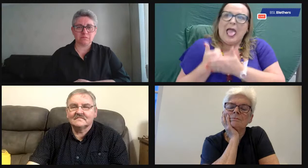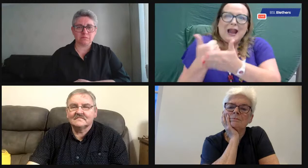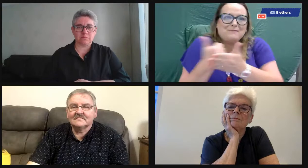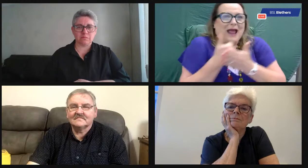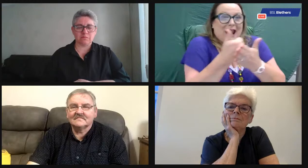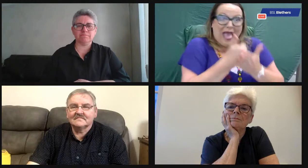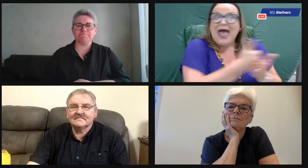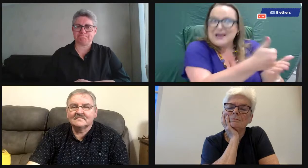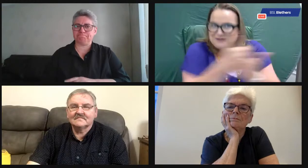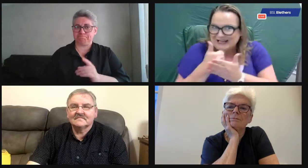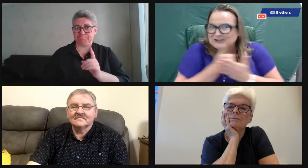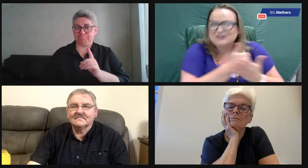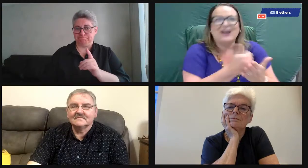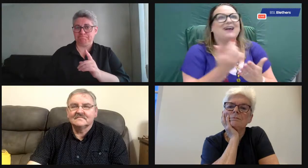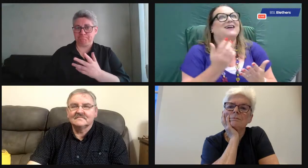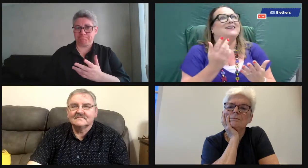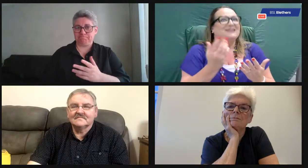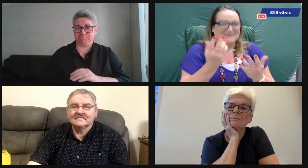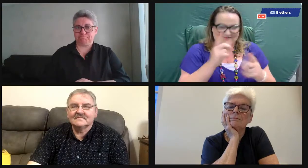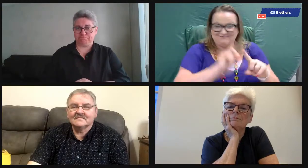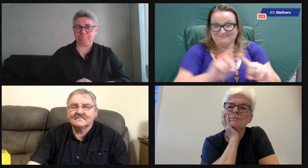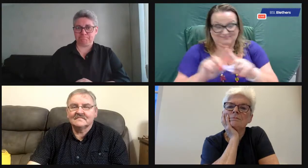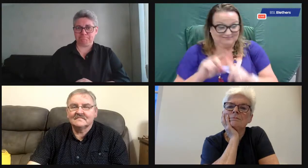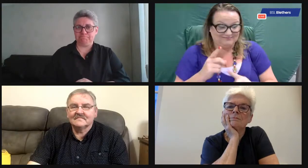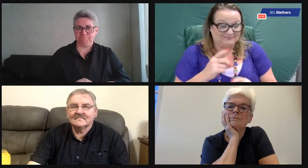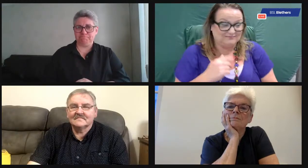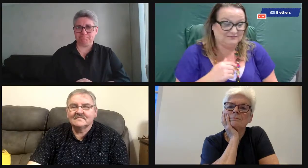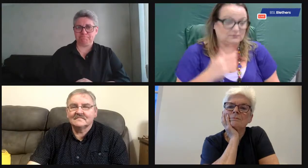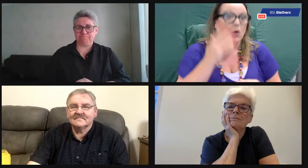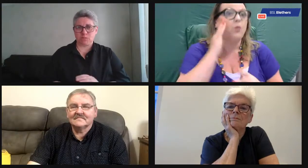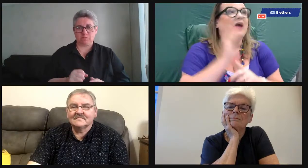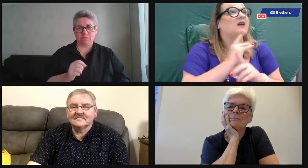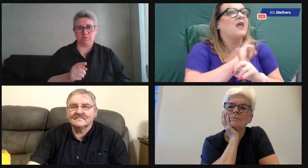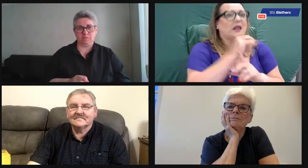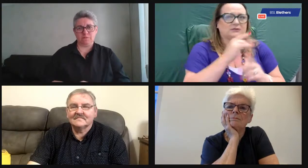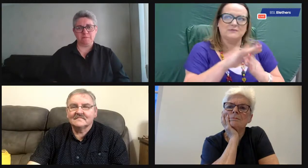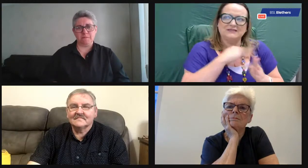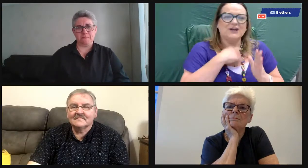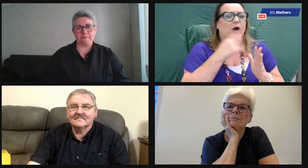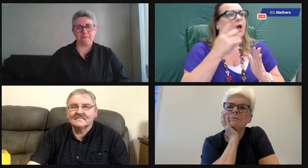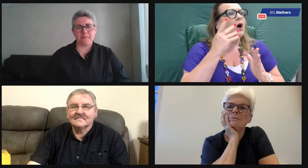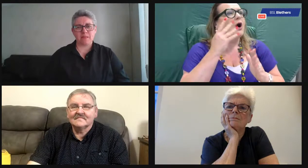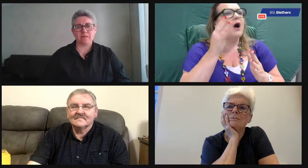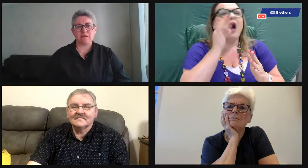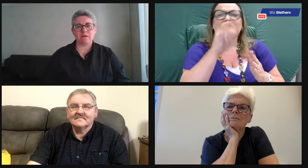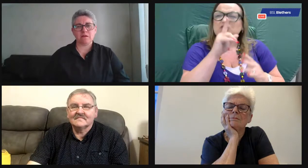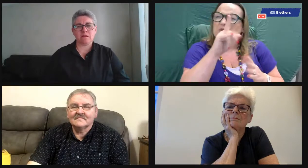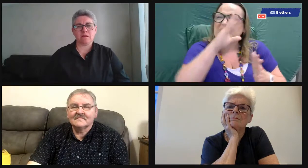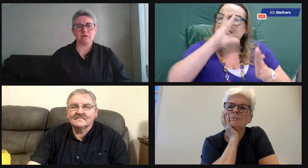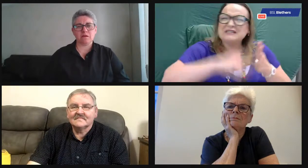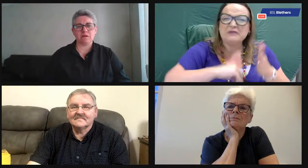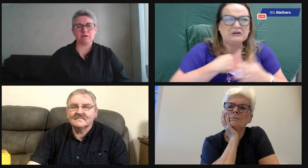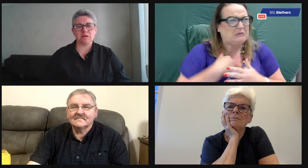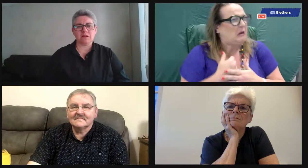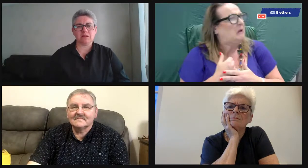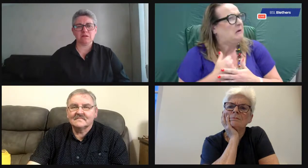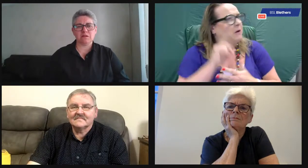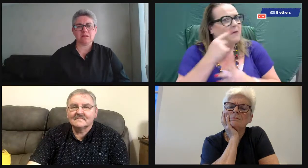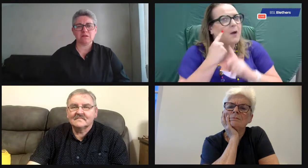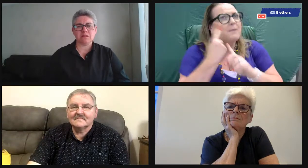looked and envisaged things within the deaf club. It was like we all helped each other out. And so I think when, you